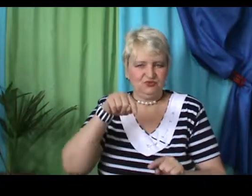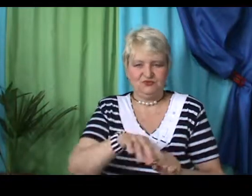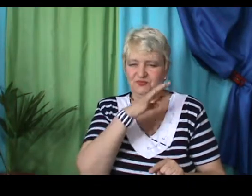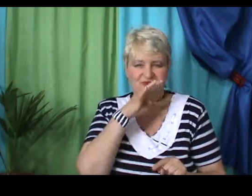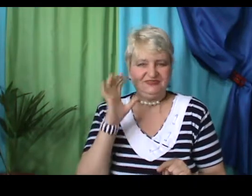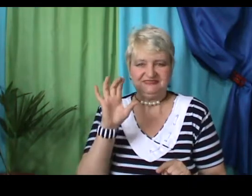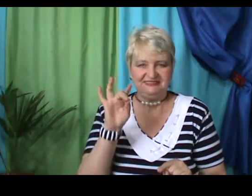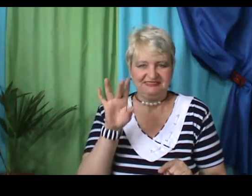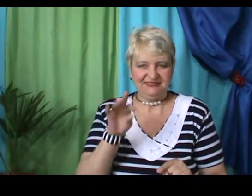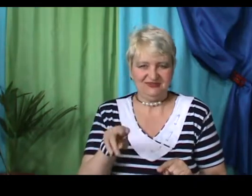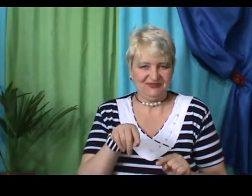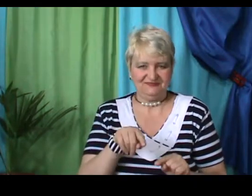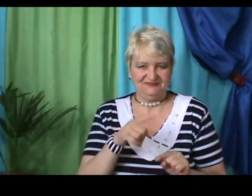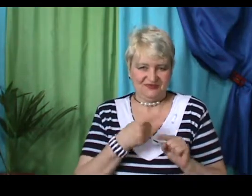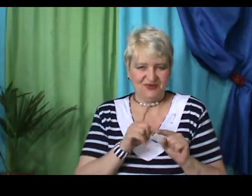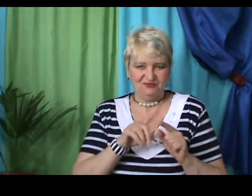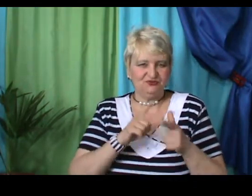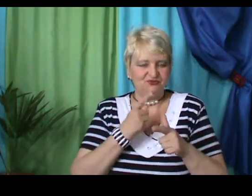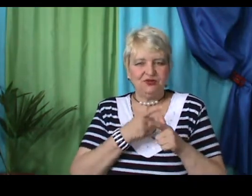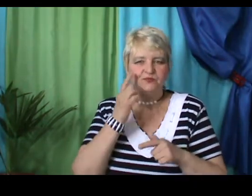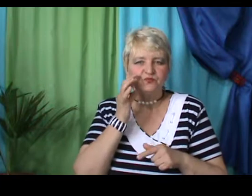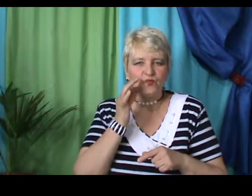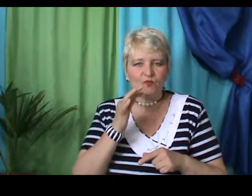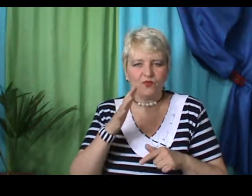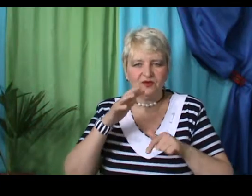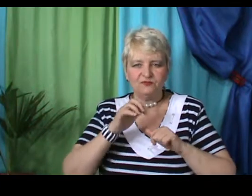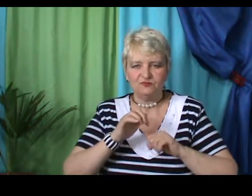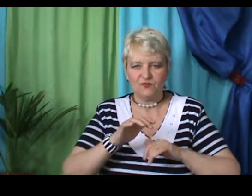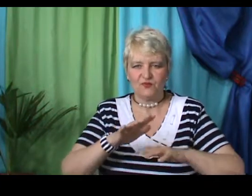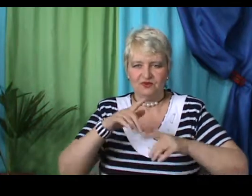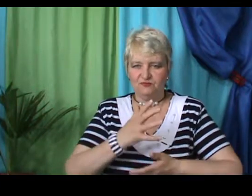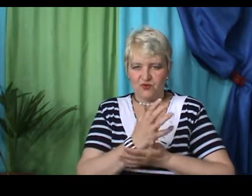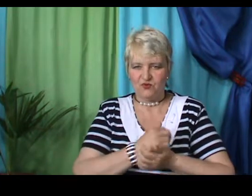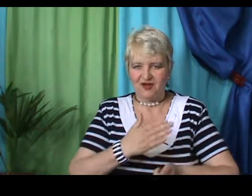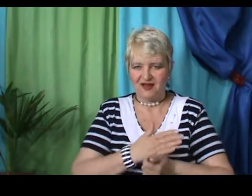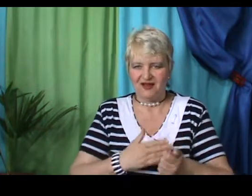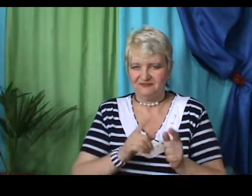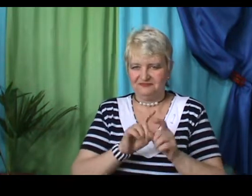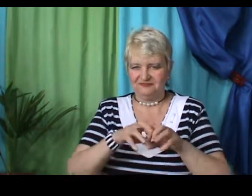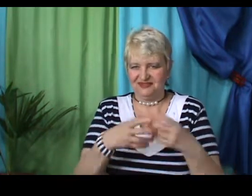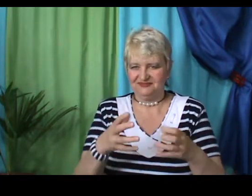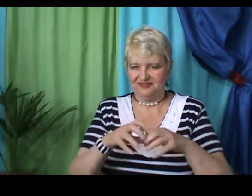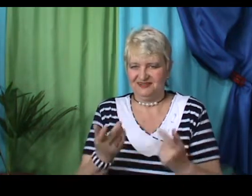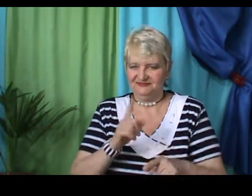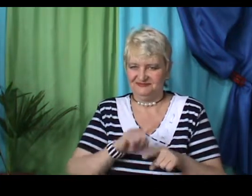time, two more time. At the it's more important. With a bit